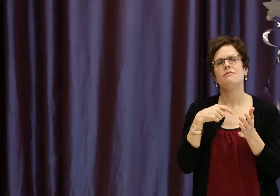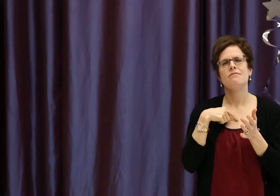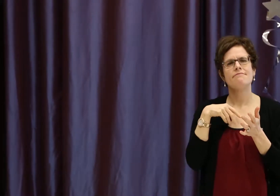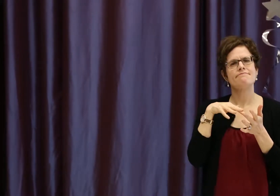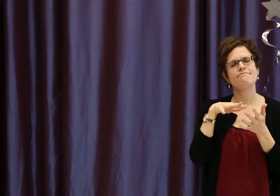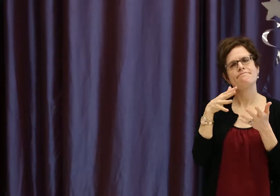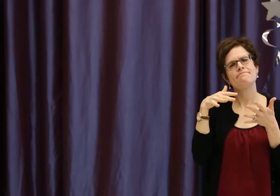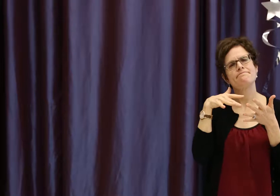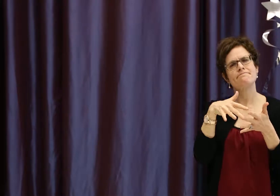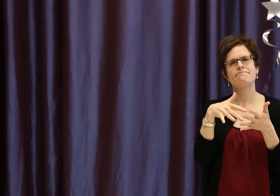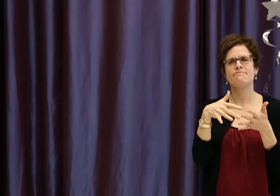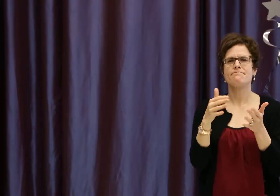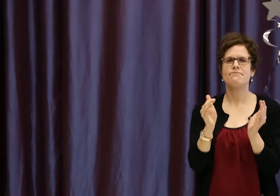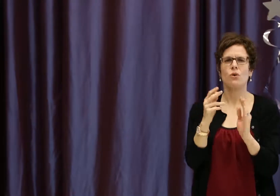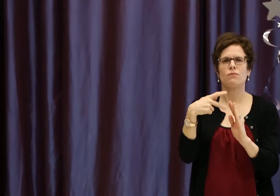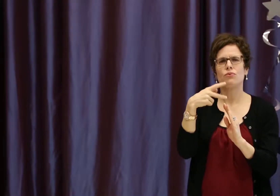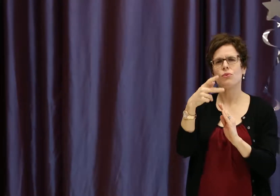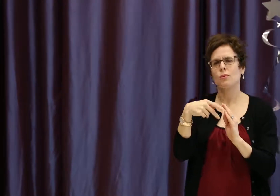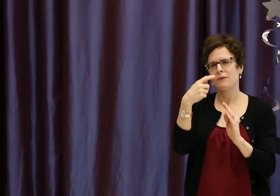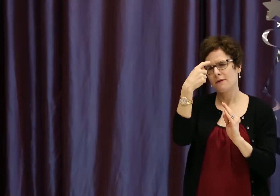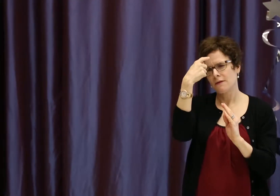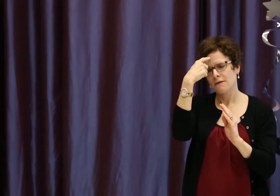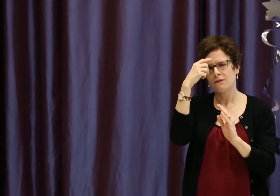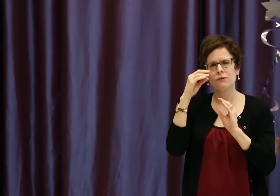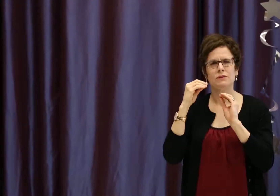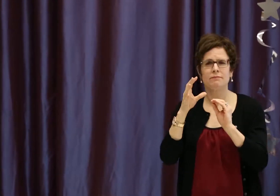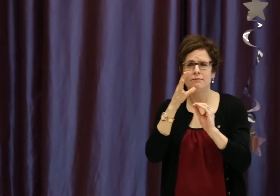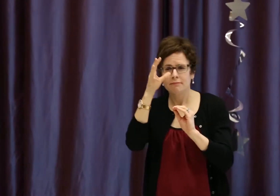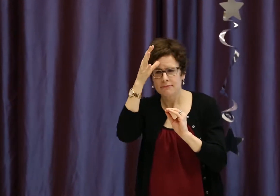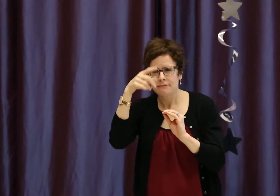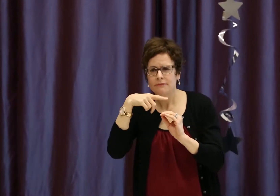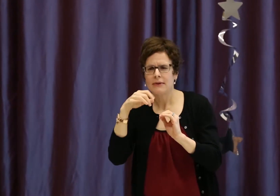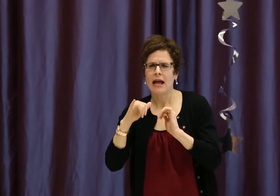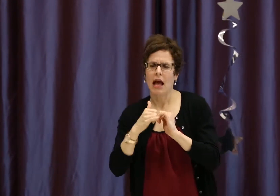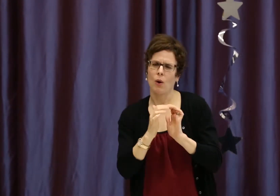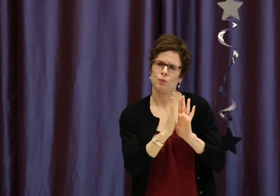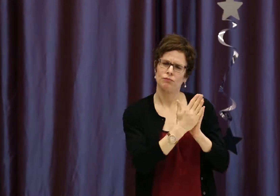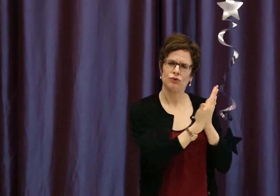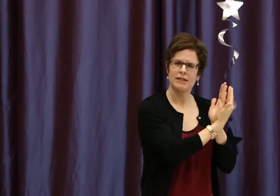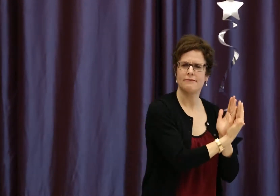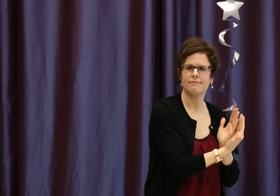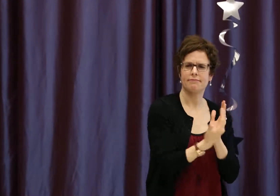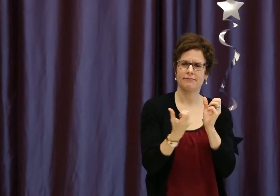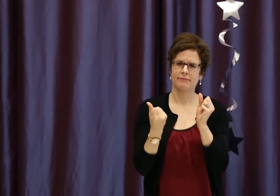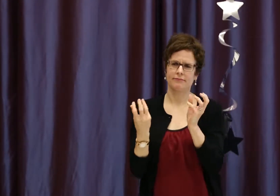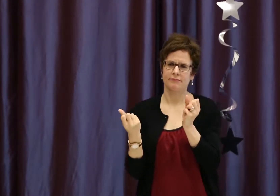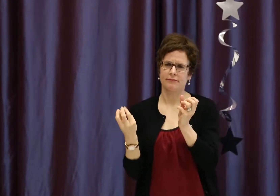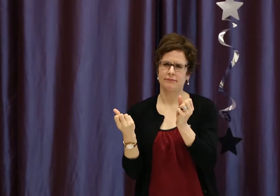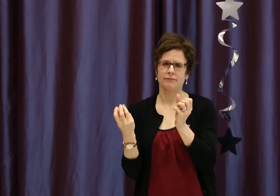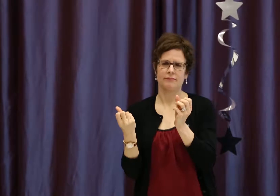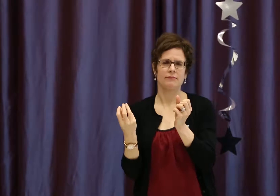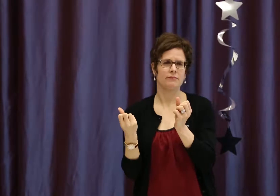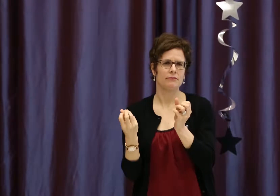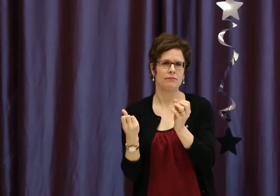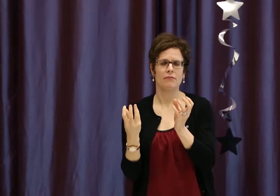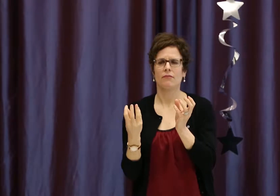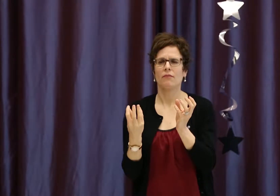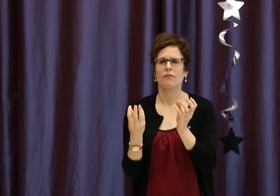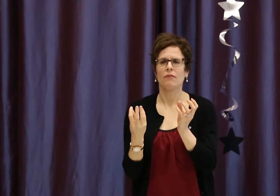studies where I researched a small program that looked at how parents read books with their